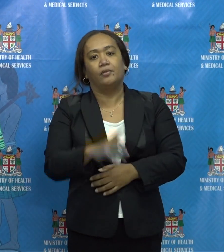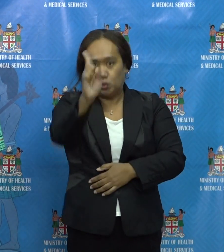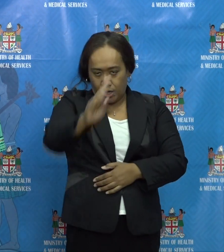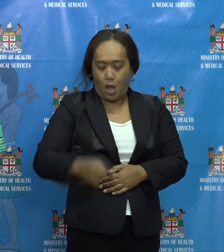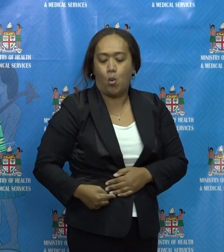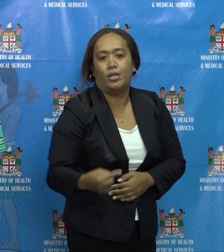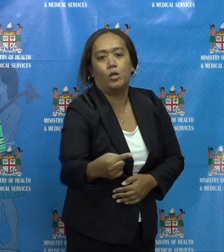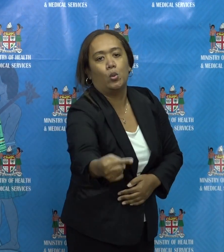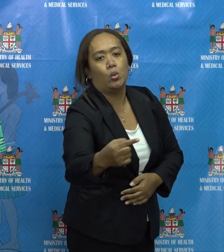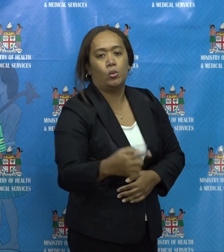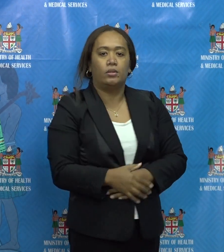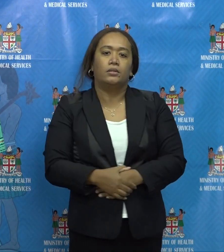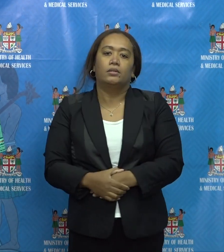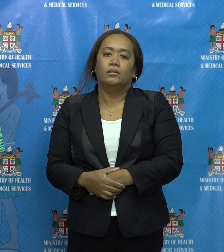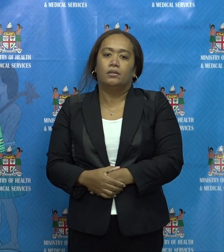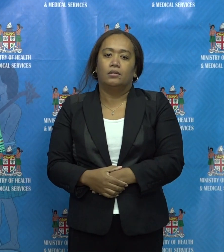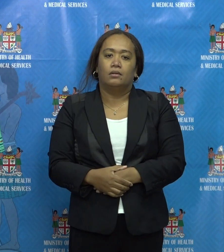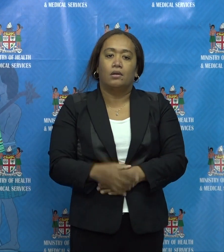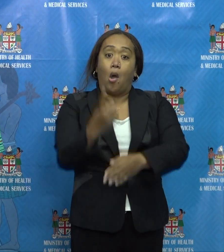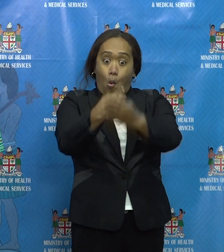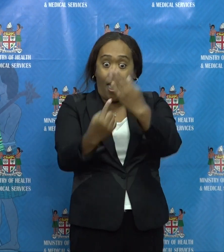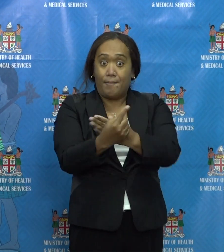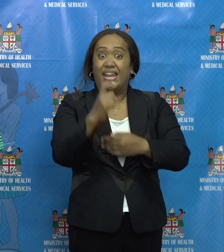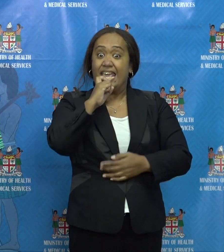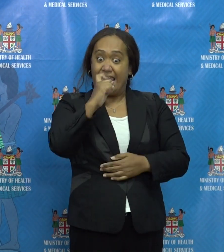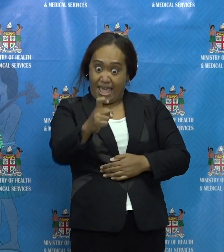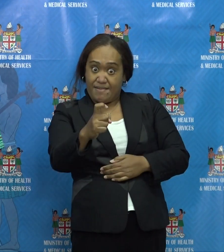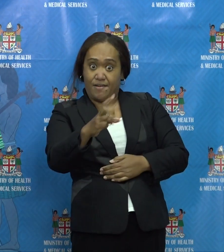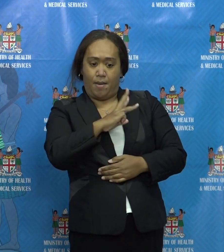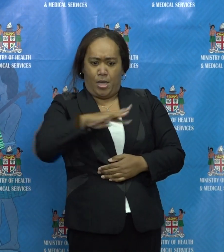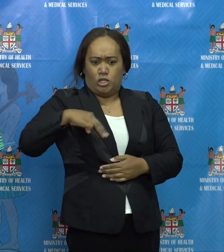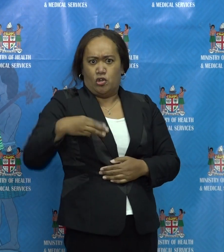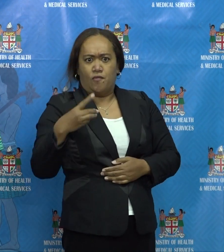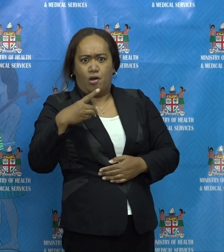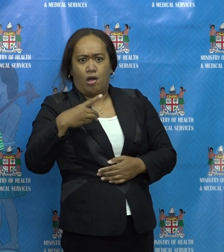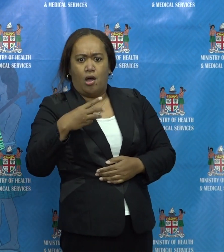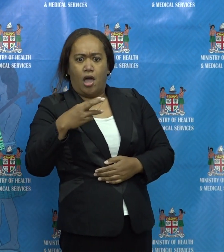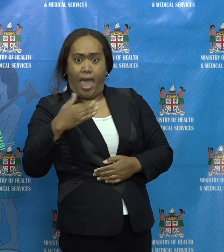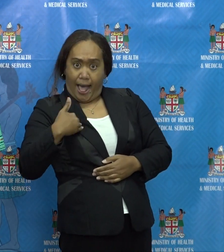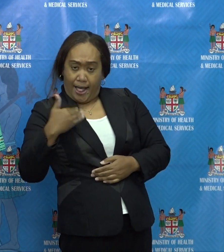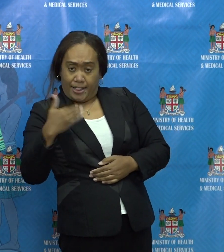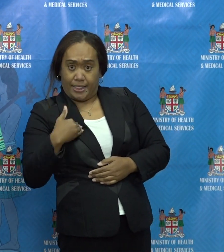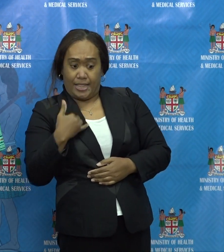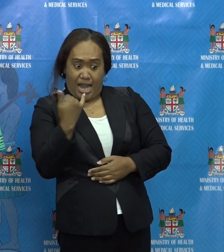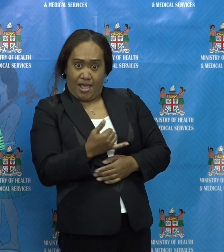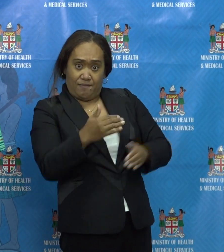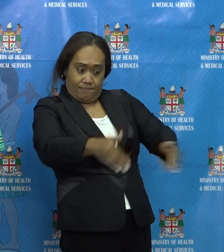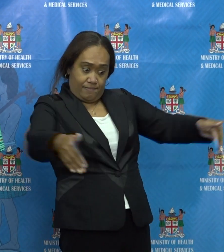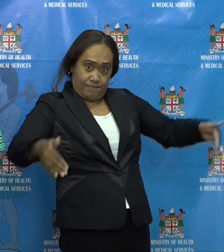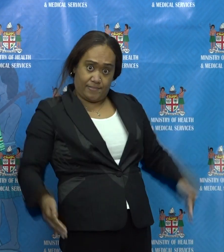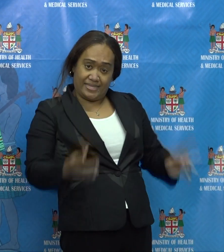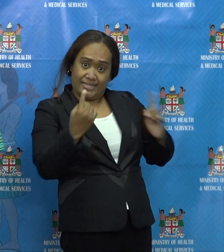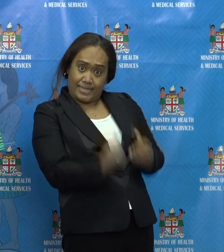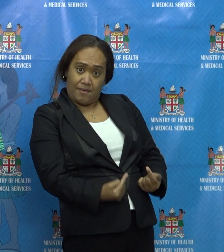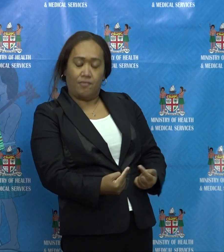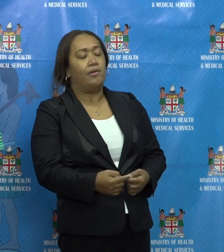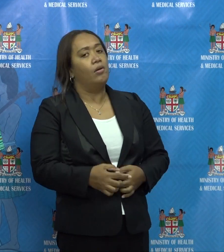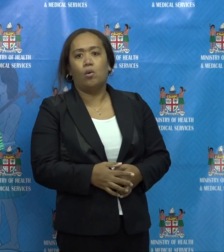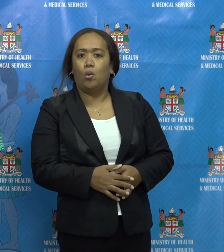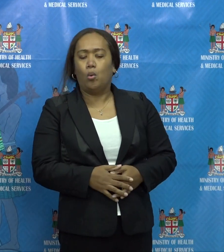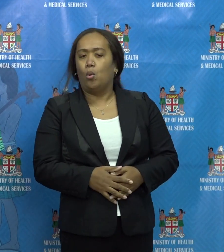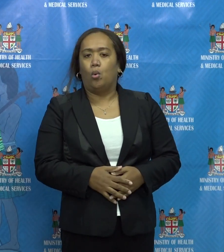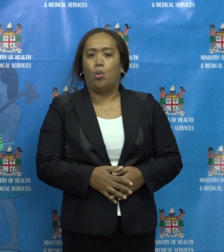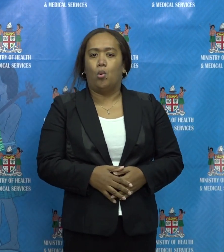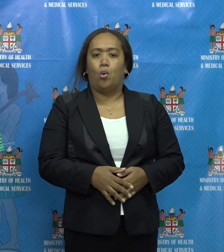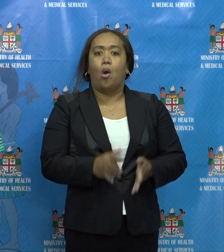The lockdown would have gone much differently if the ministry had been left to manage it on our own. Instead, we had wide